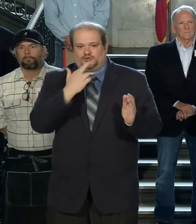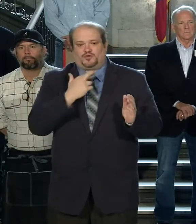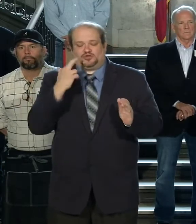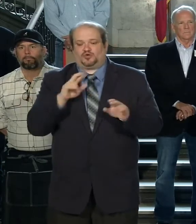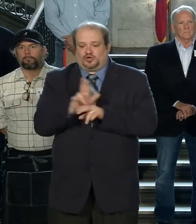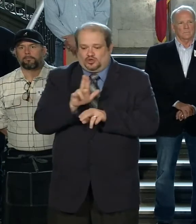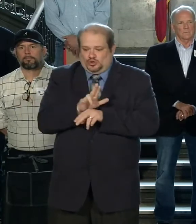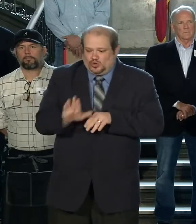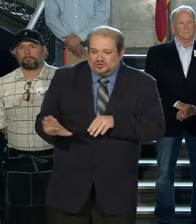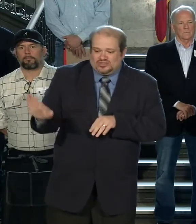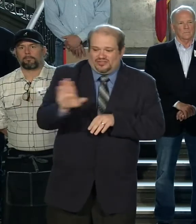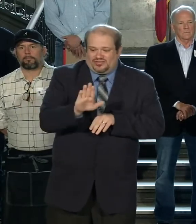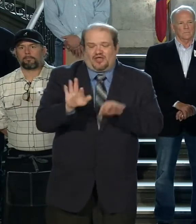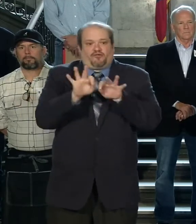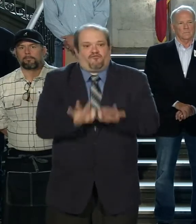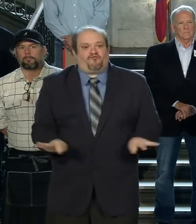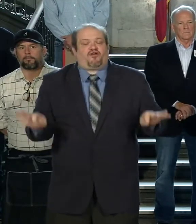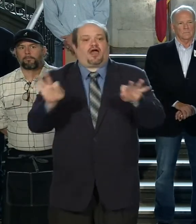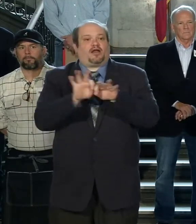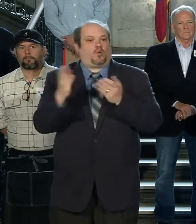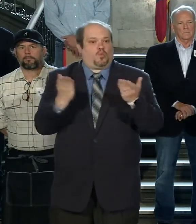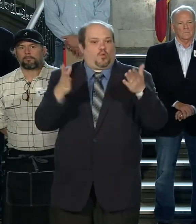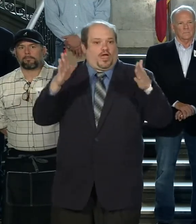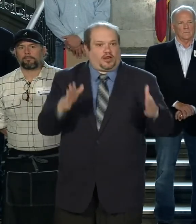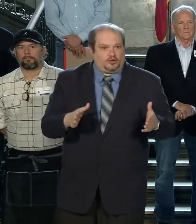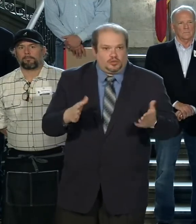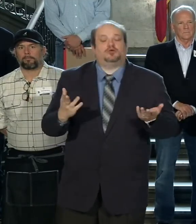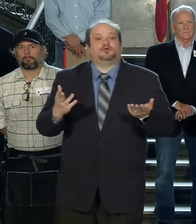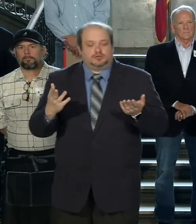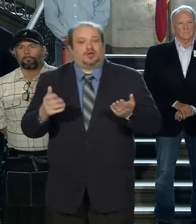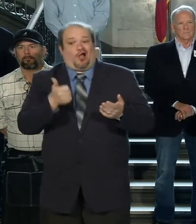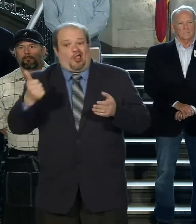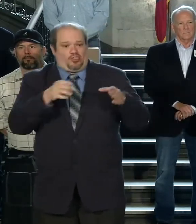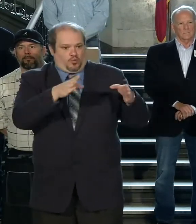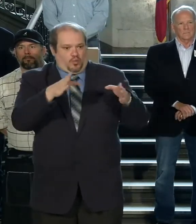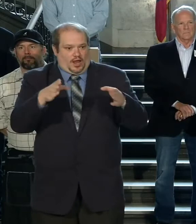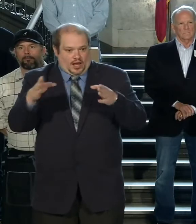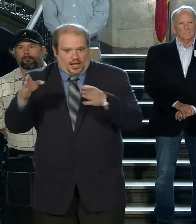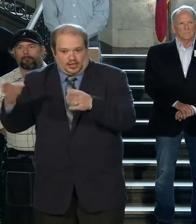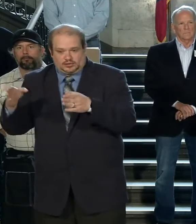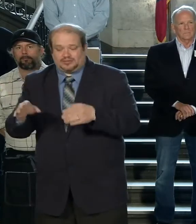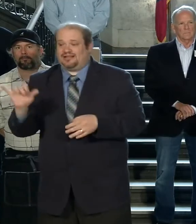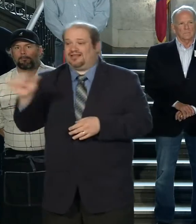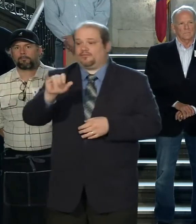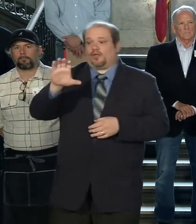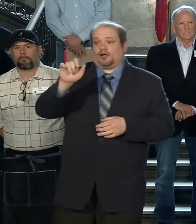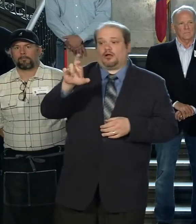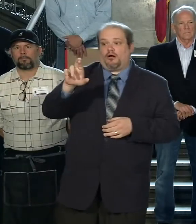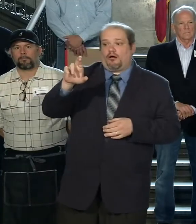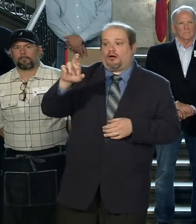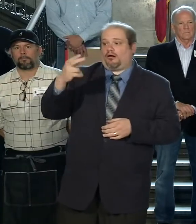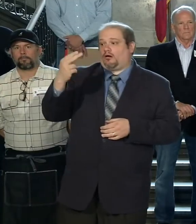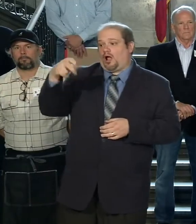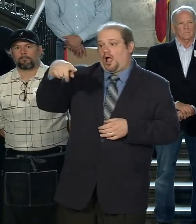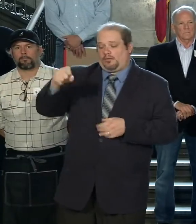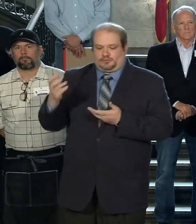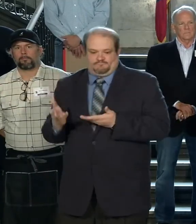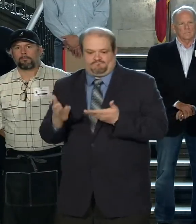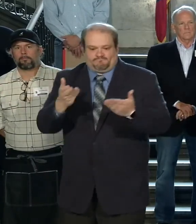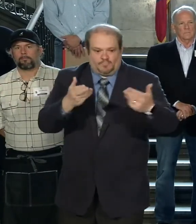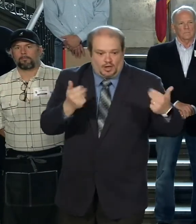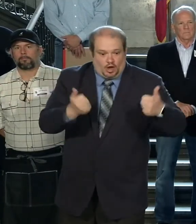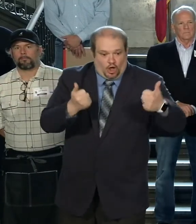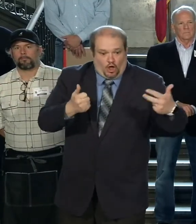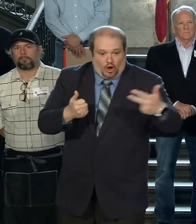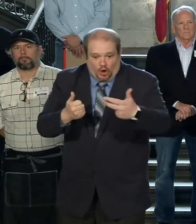vital and vitally important waiters and waitresses in other capacities like carhops and delivery drivers